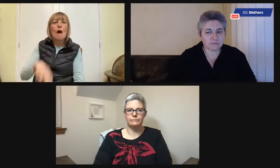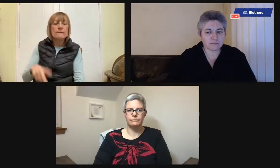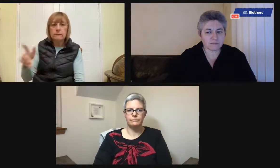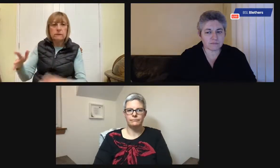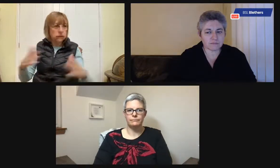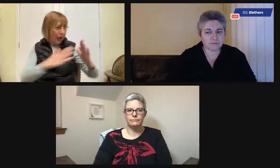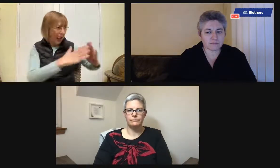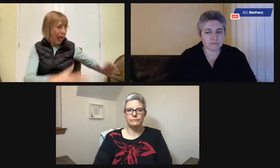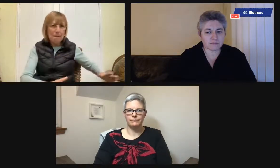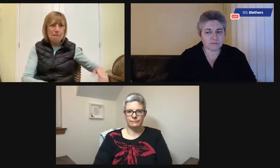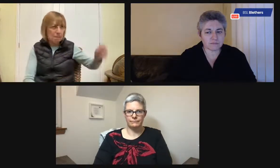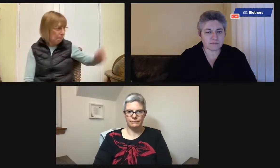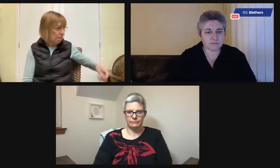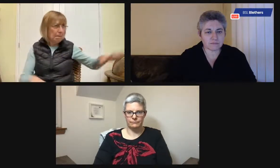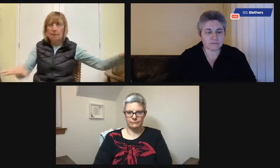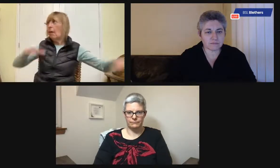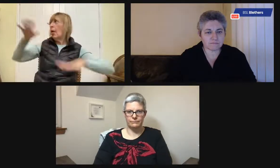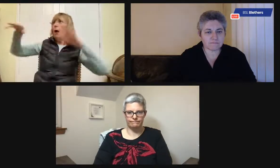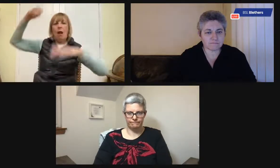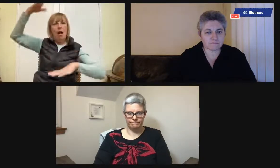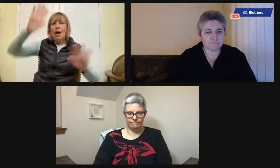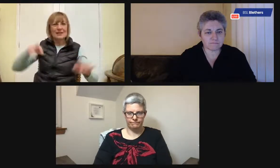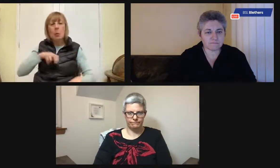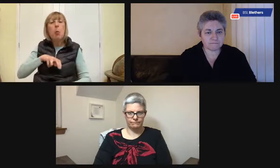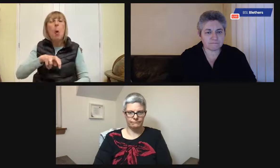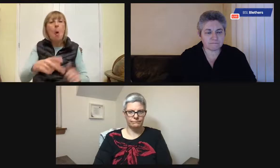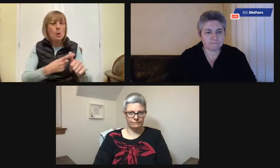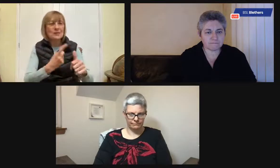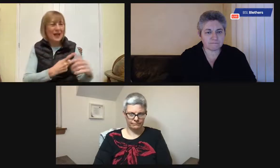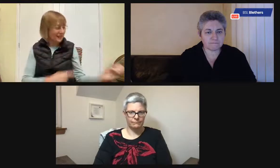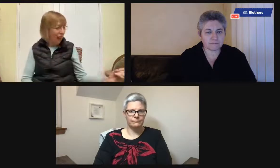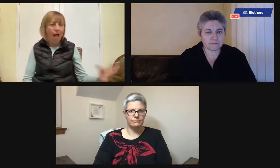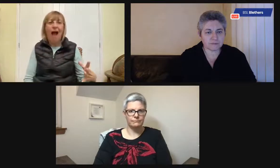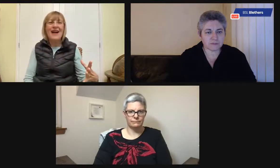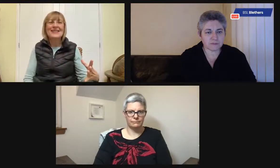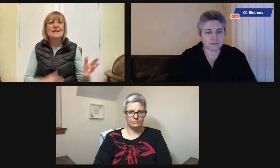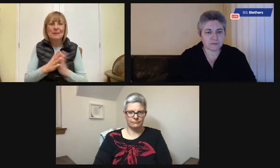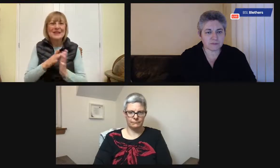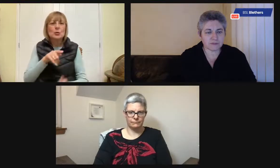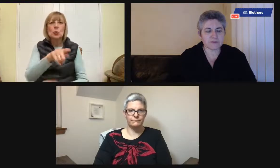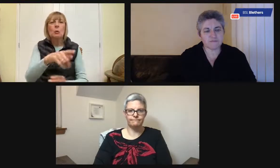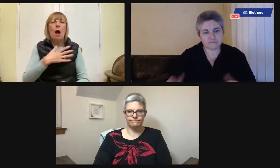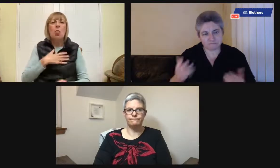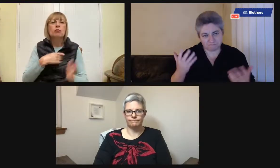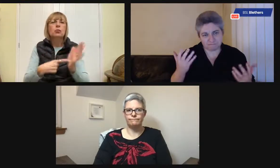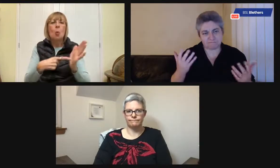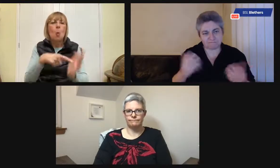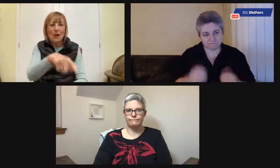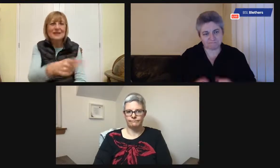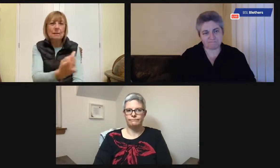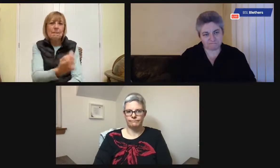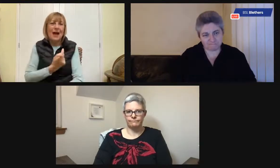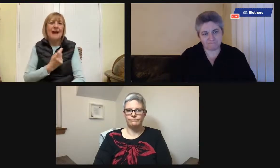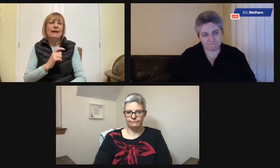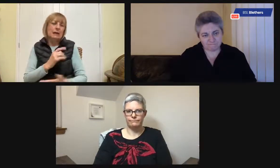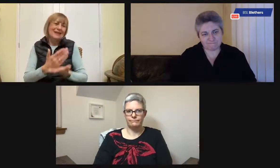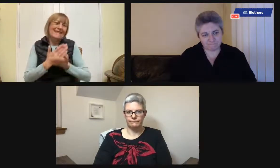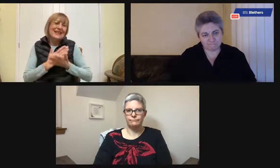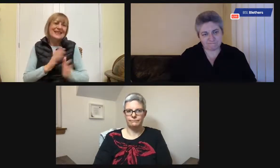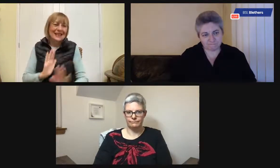that. So the person can get up out of bed. They might not know where the lamp is. They might not. So you've got an automatic lamp that comes